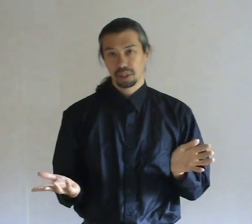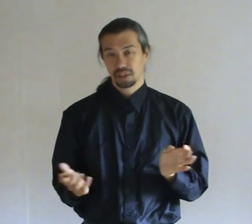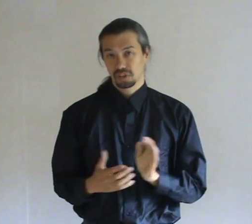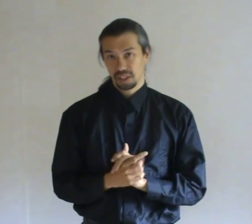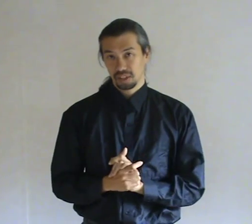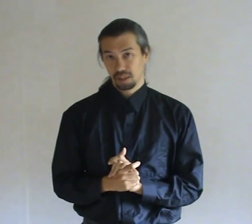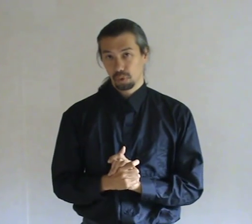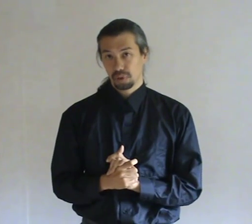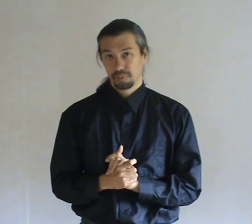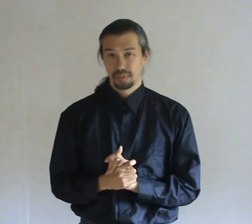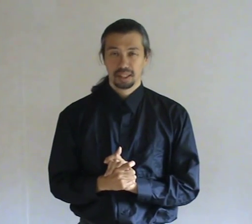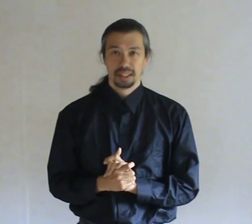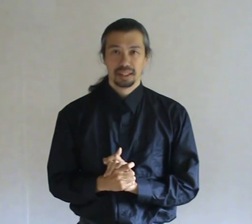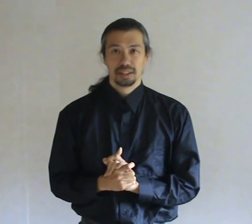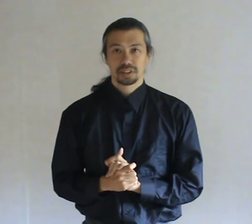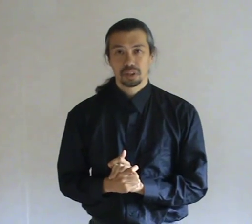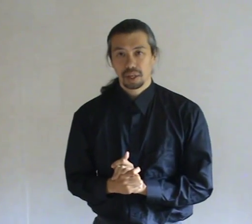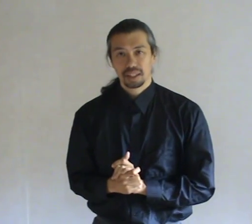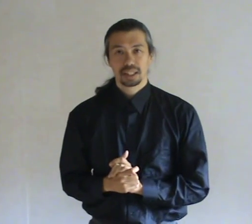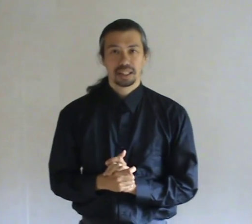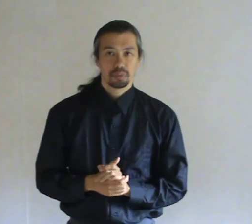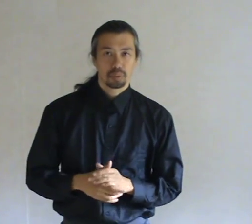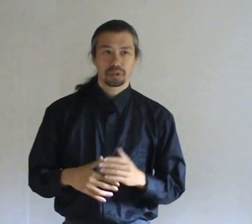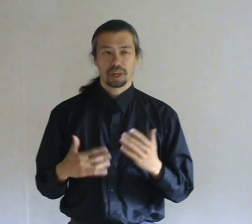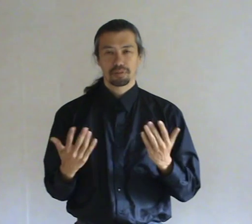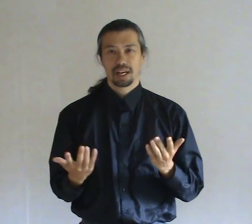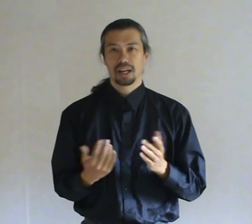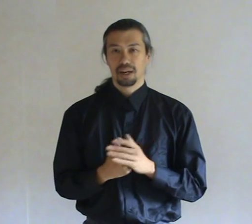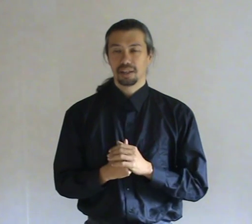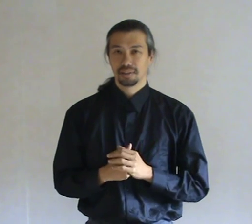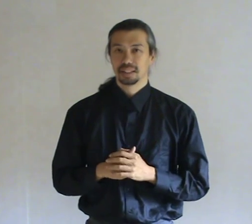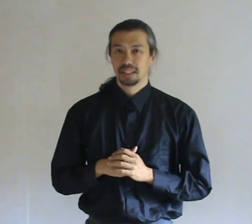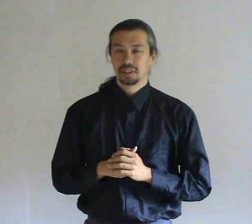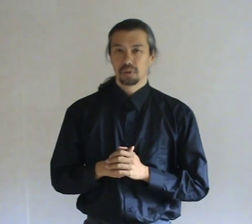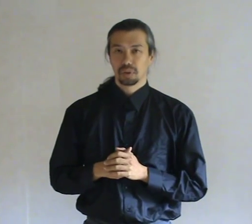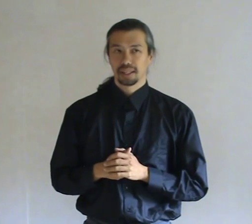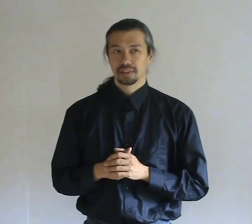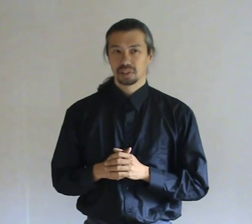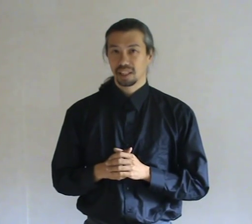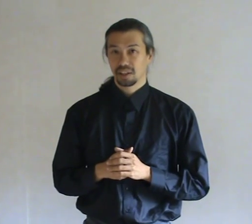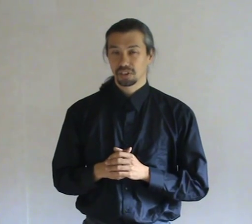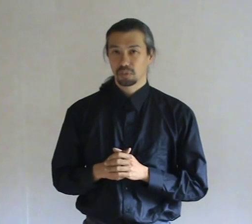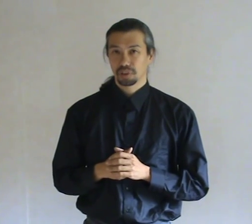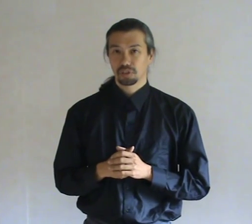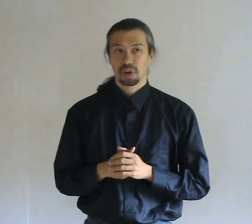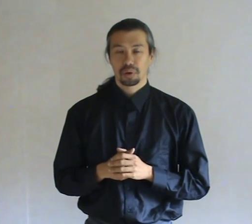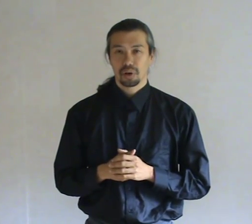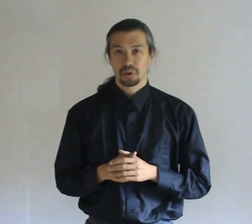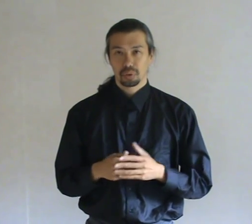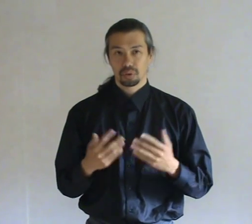can't see it anymore. So ideally we want to have an ally who can tell us what is going on or